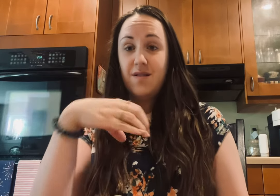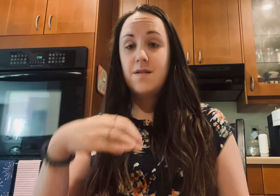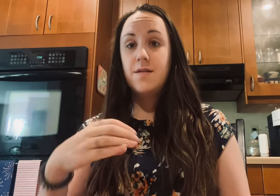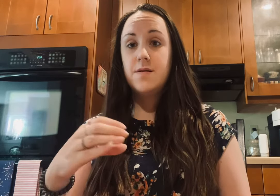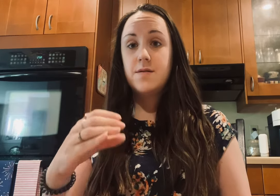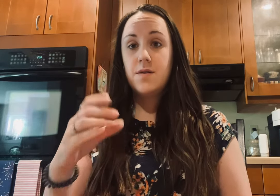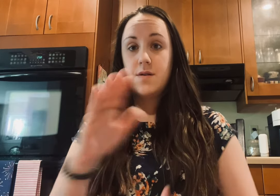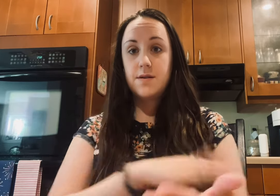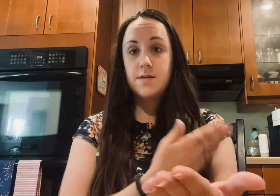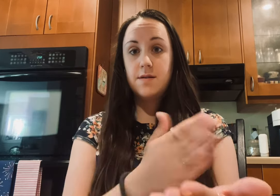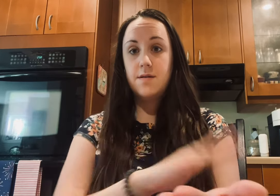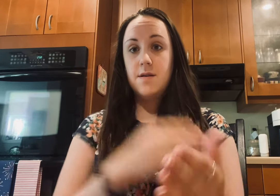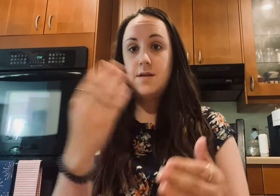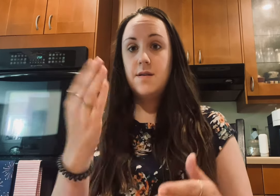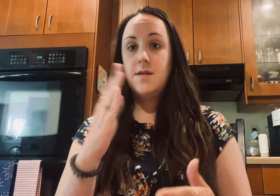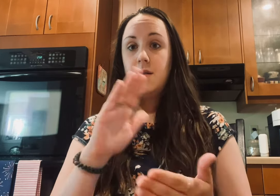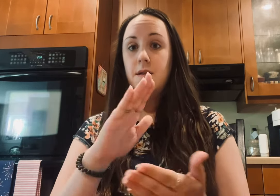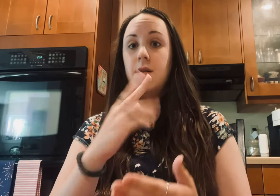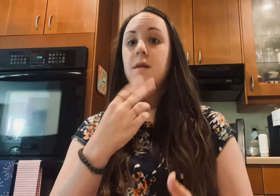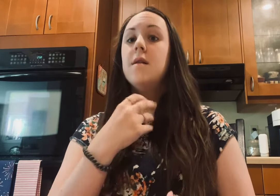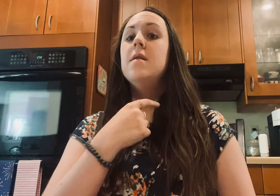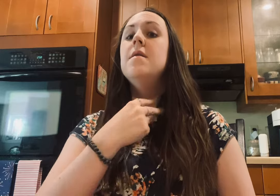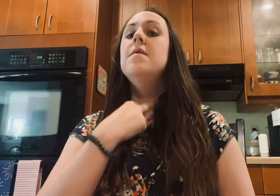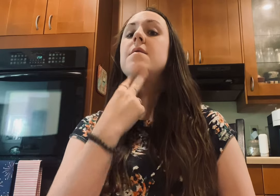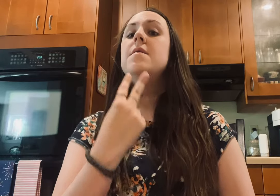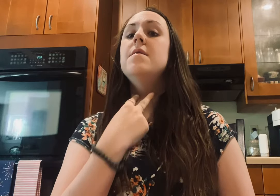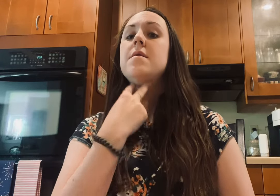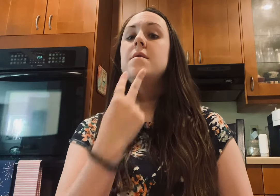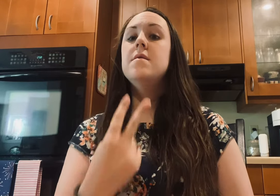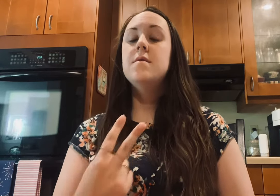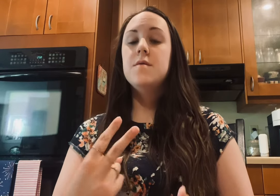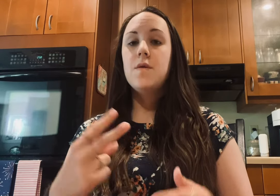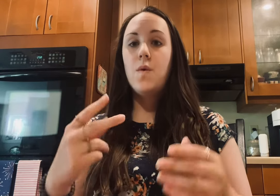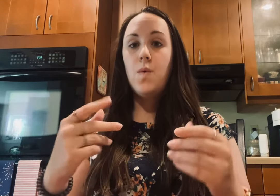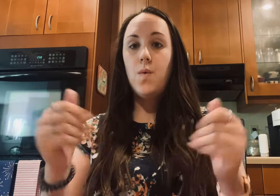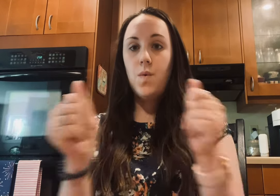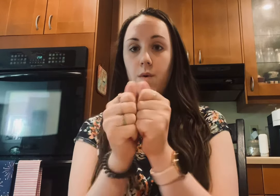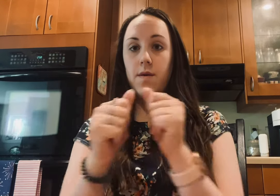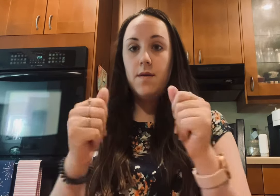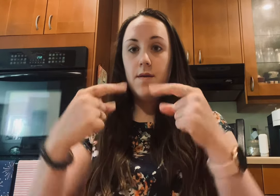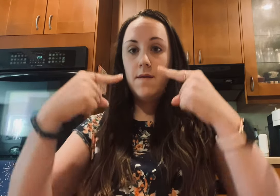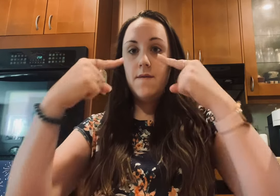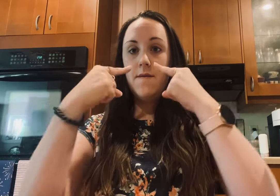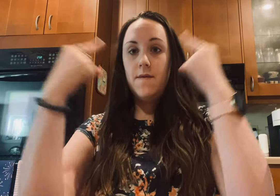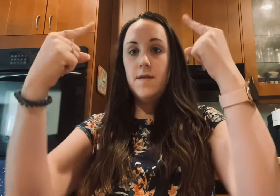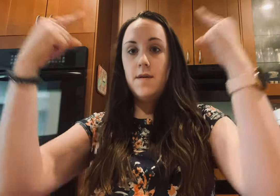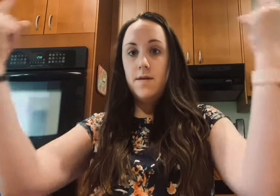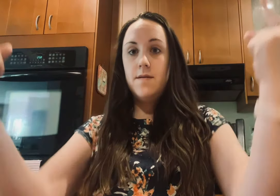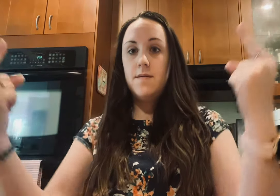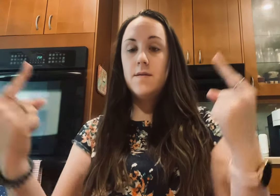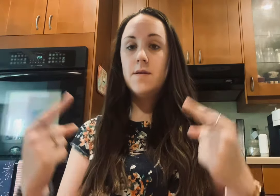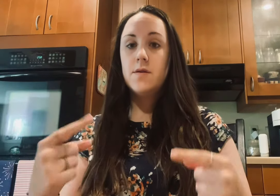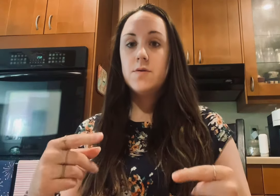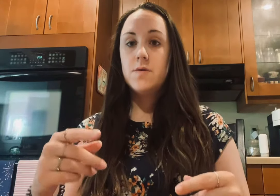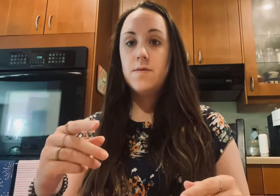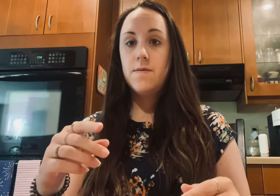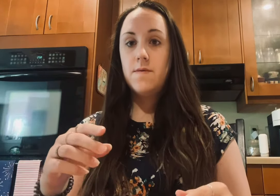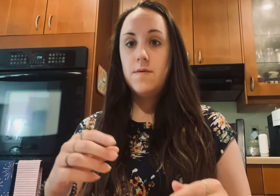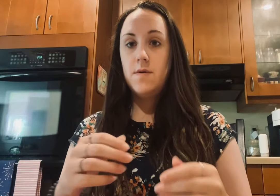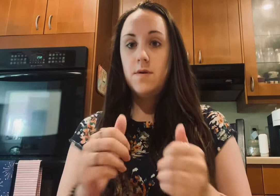The songs I sing But with all the fame The things that seem so simple I suddenly am so far out